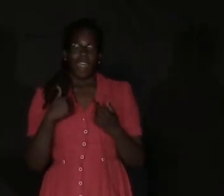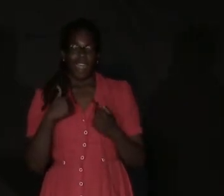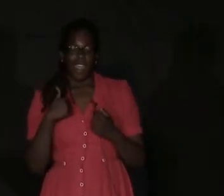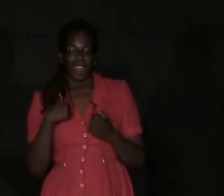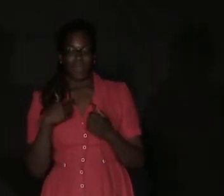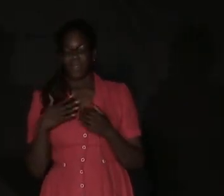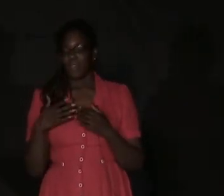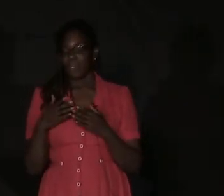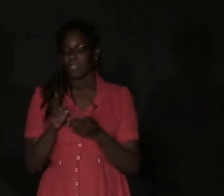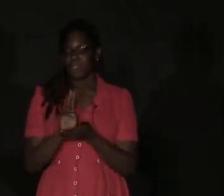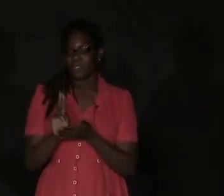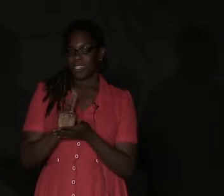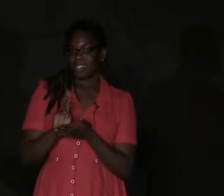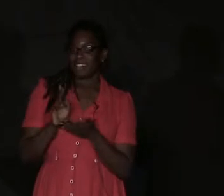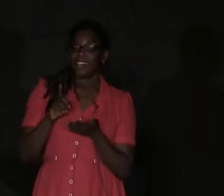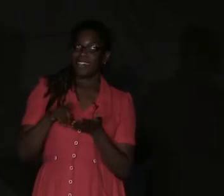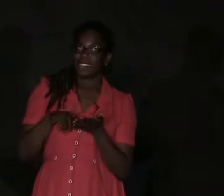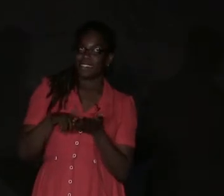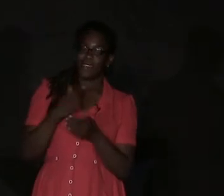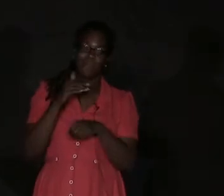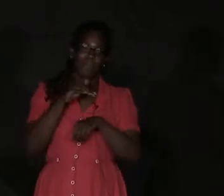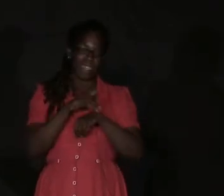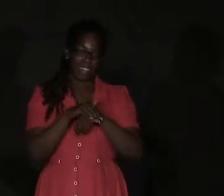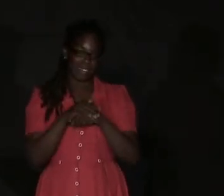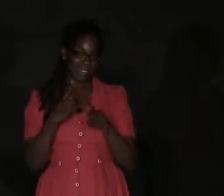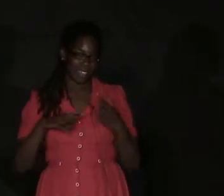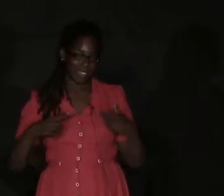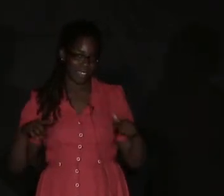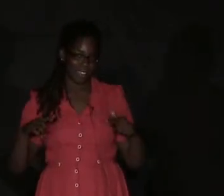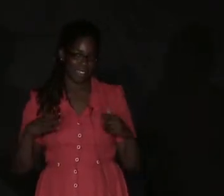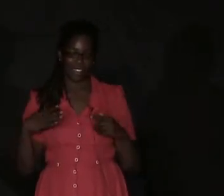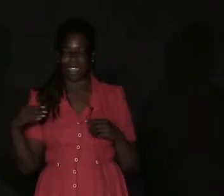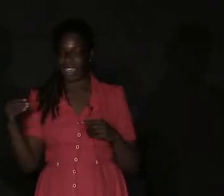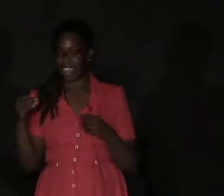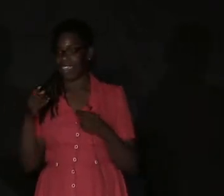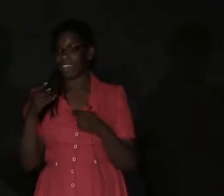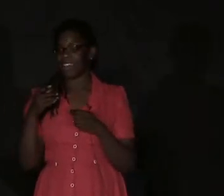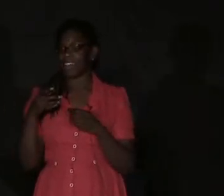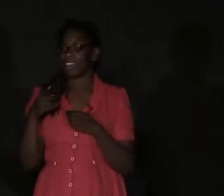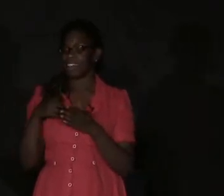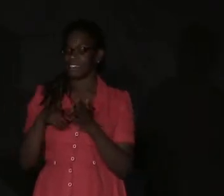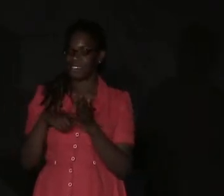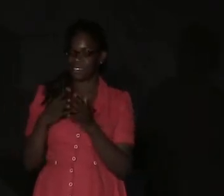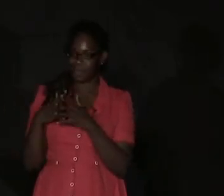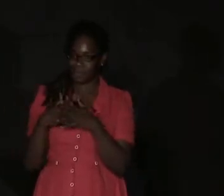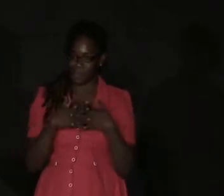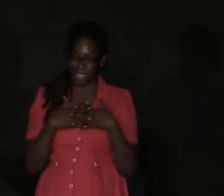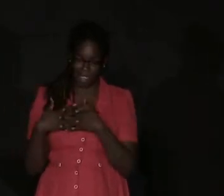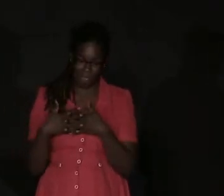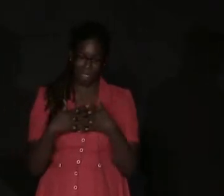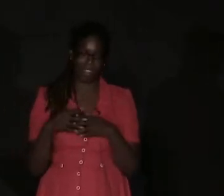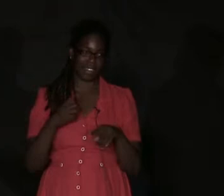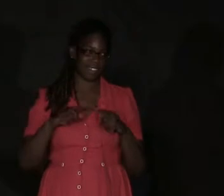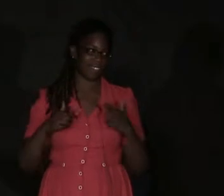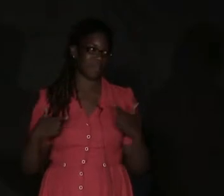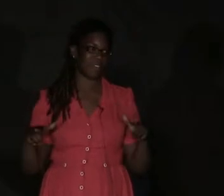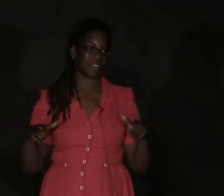I'm going to be using some English signs and some American sign language